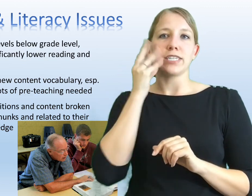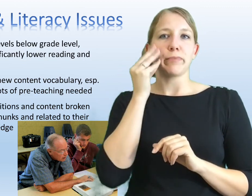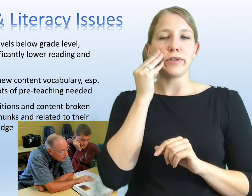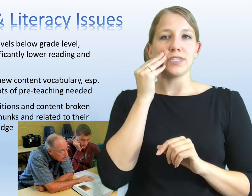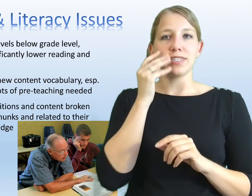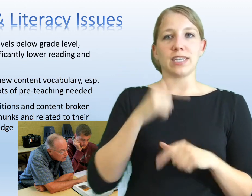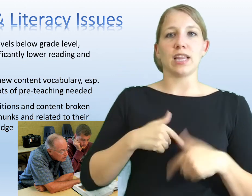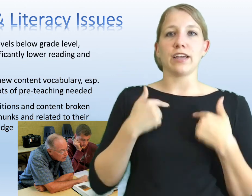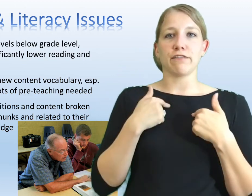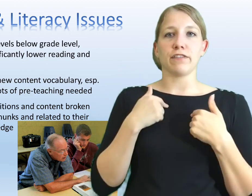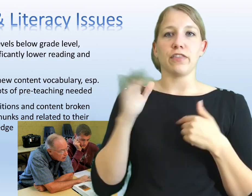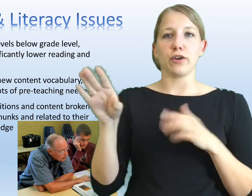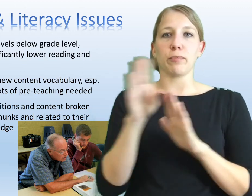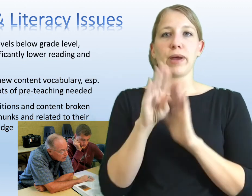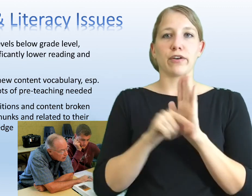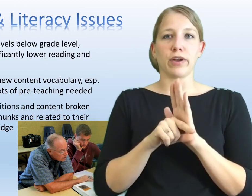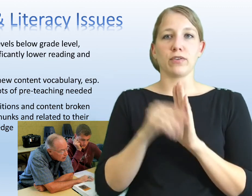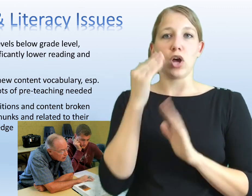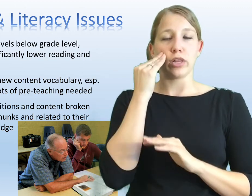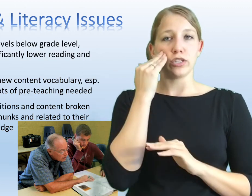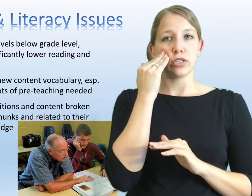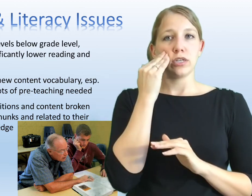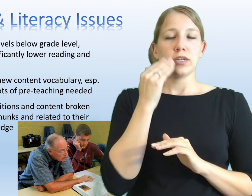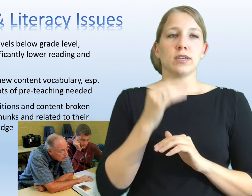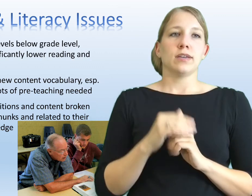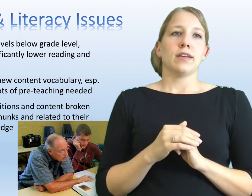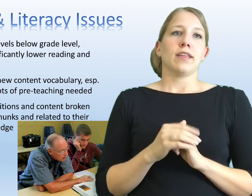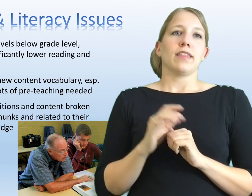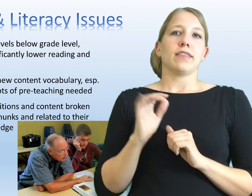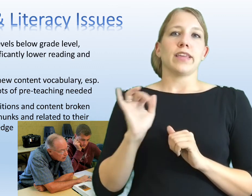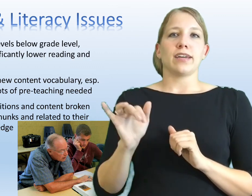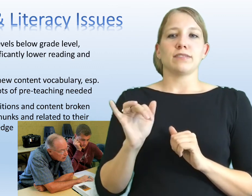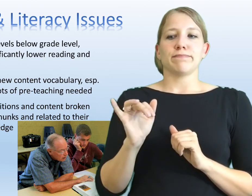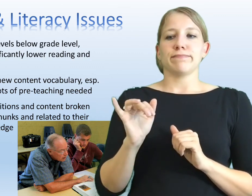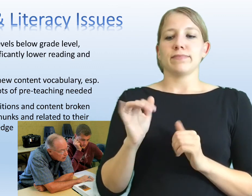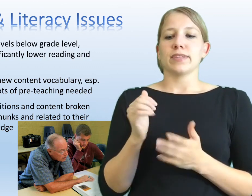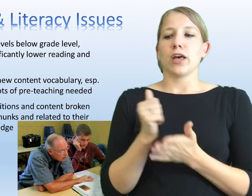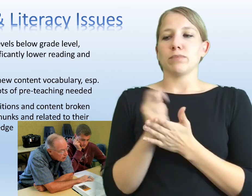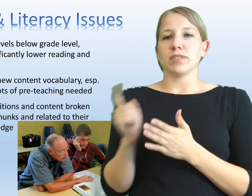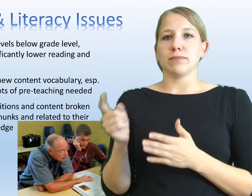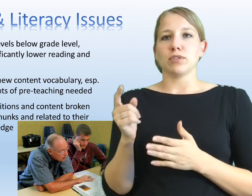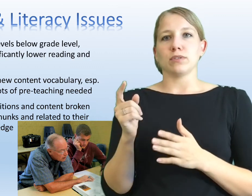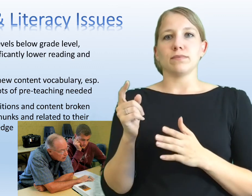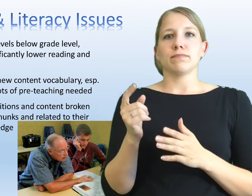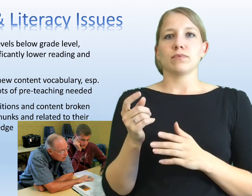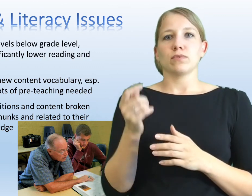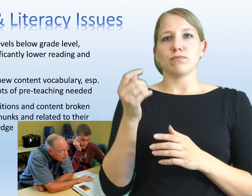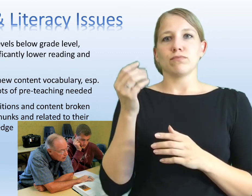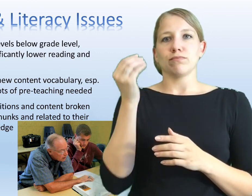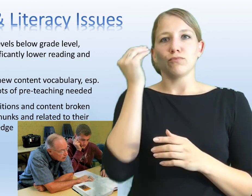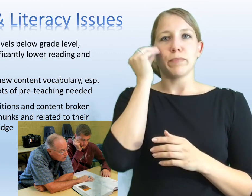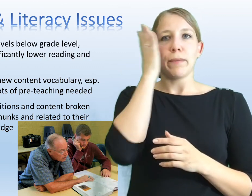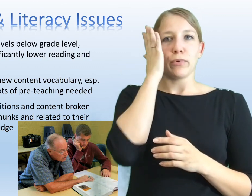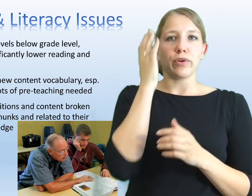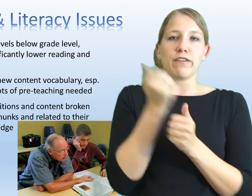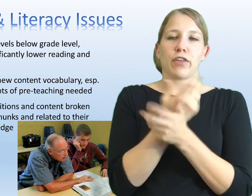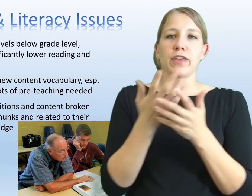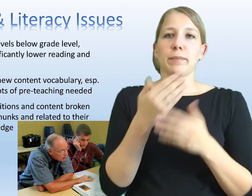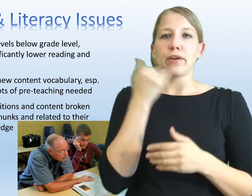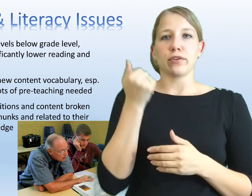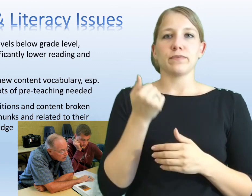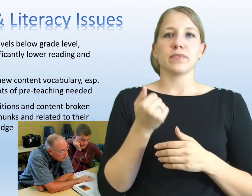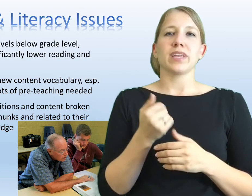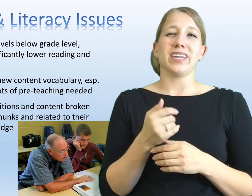experiences in life and their background knowledge. That helps them to remember